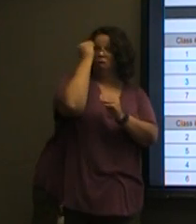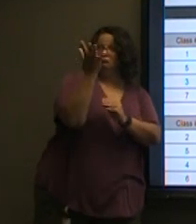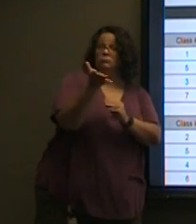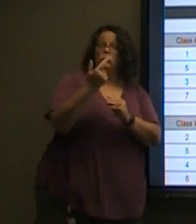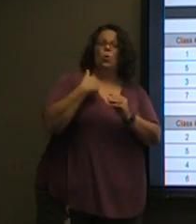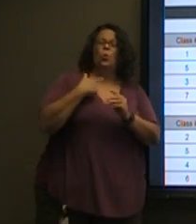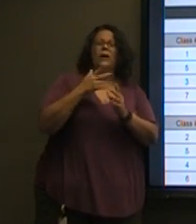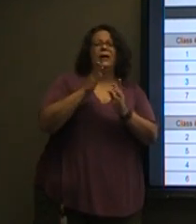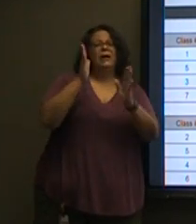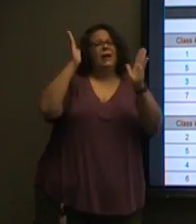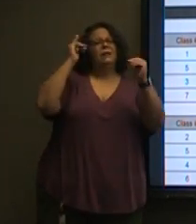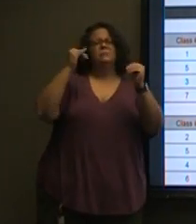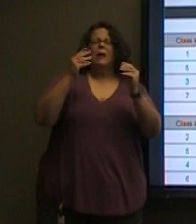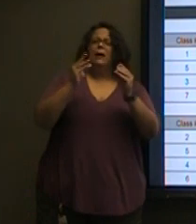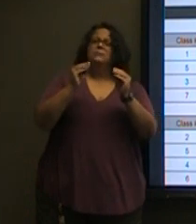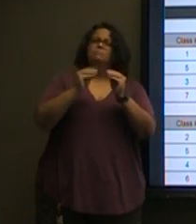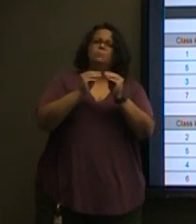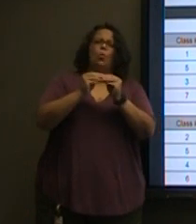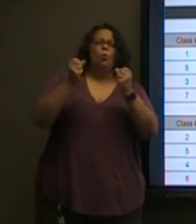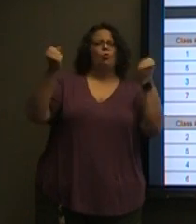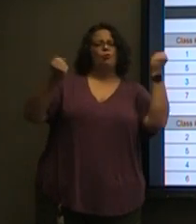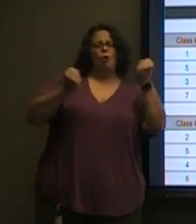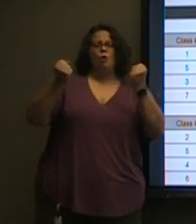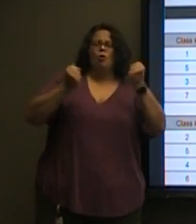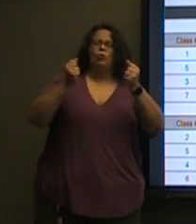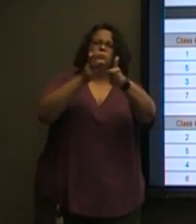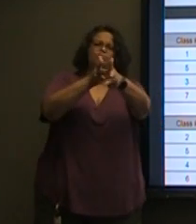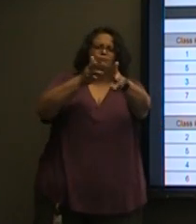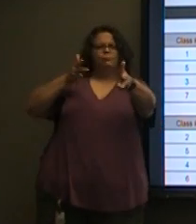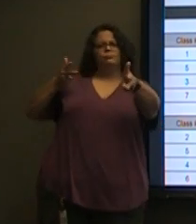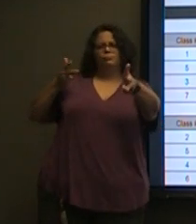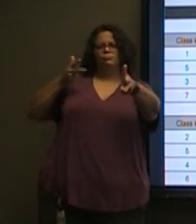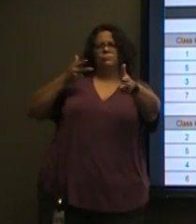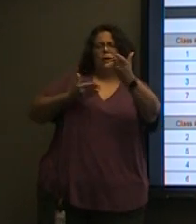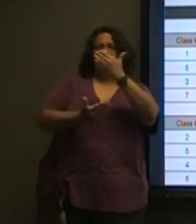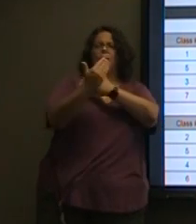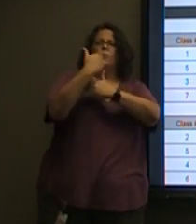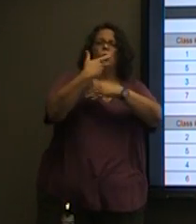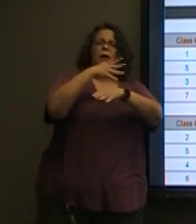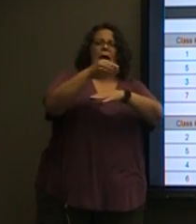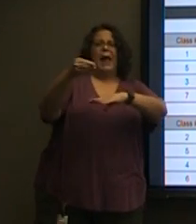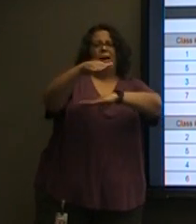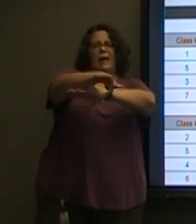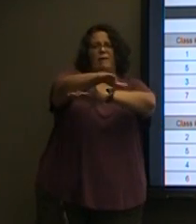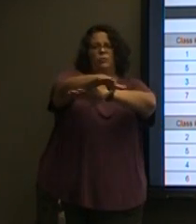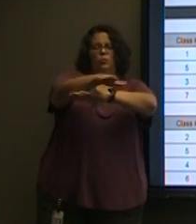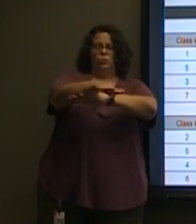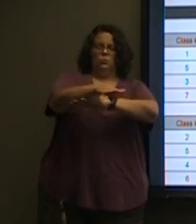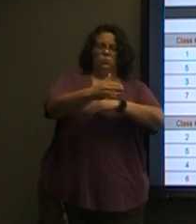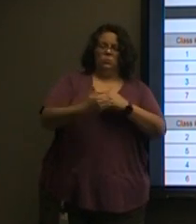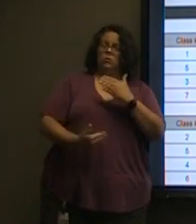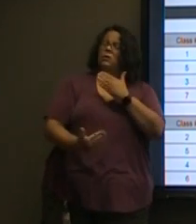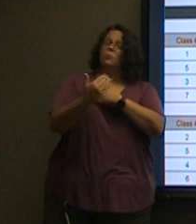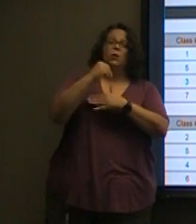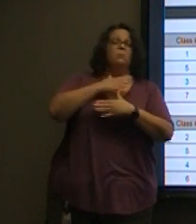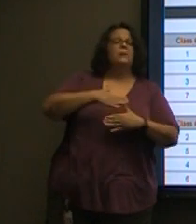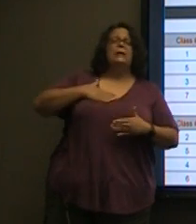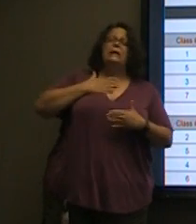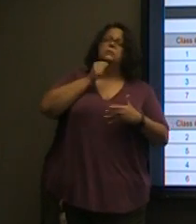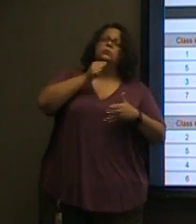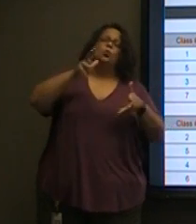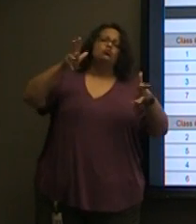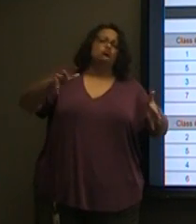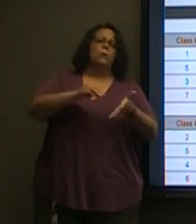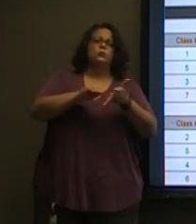than usual car rider lines, both in the morning and in the afternoon. In the morning, again, please don't drop your students off until